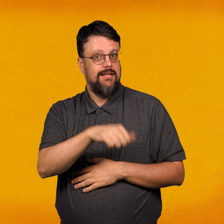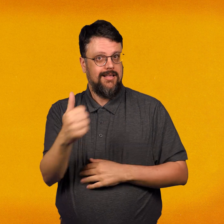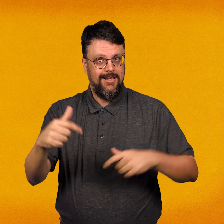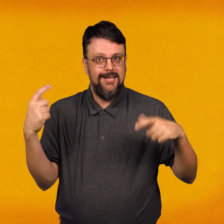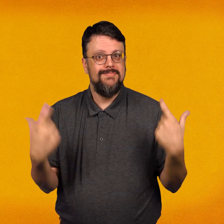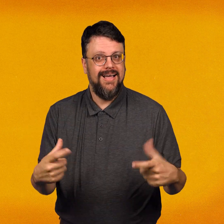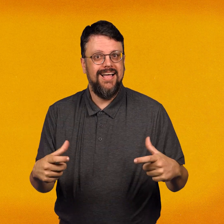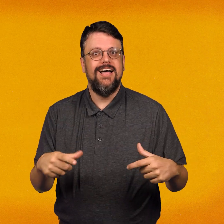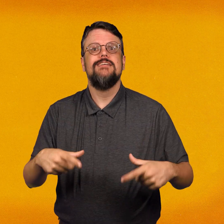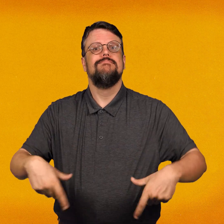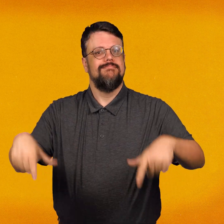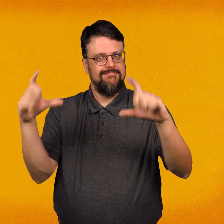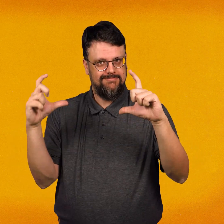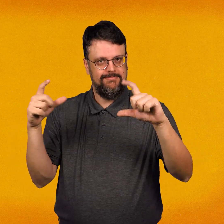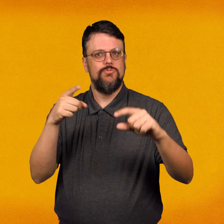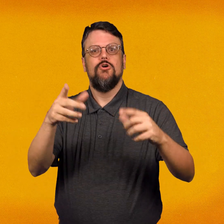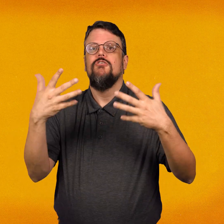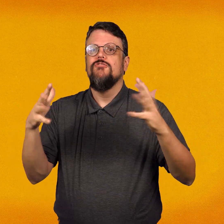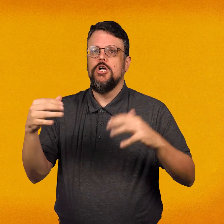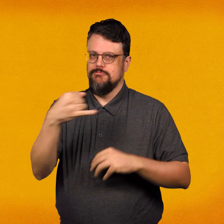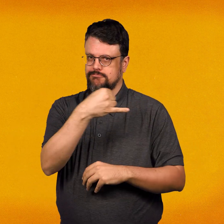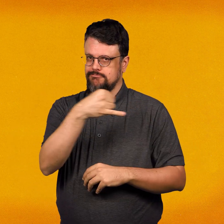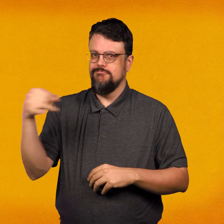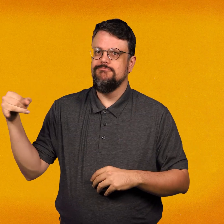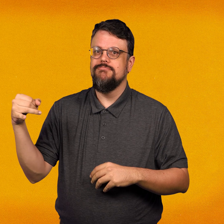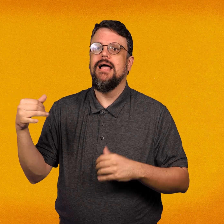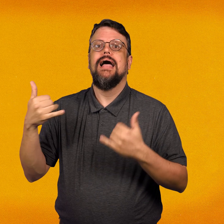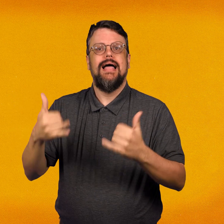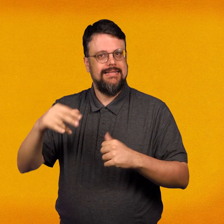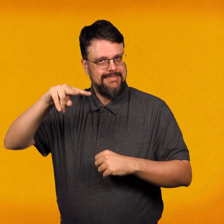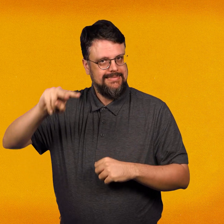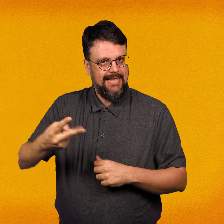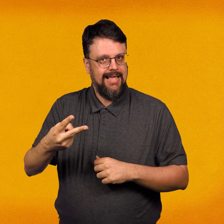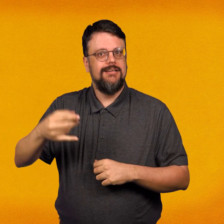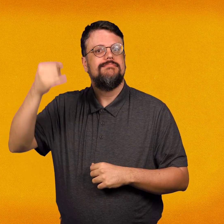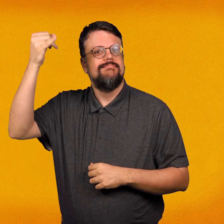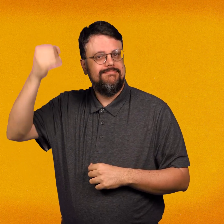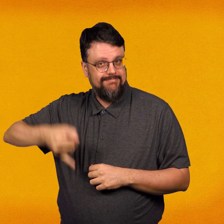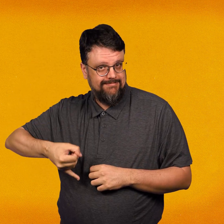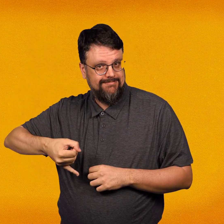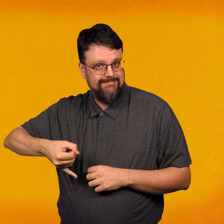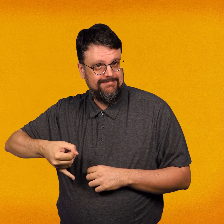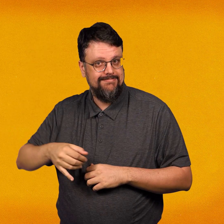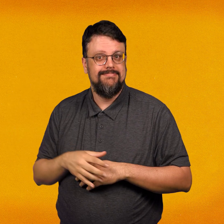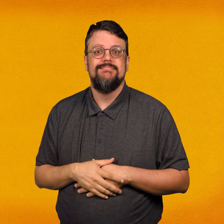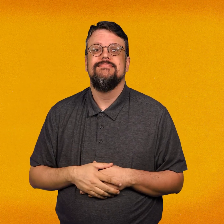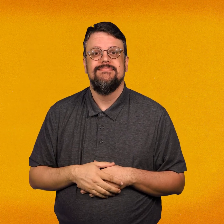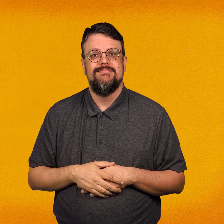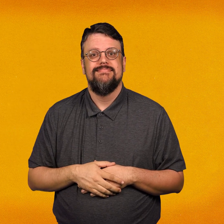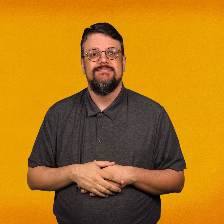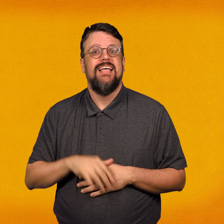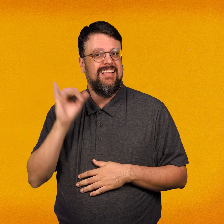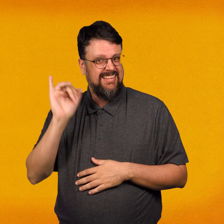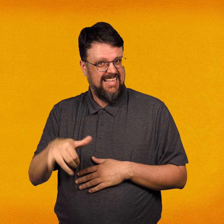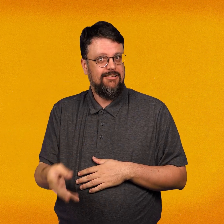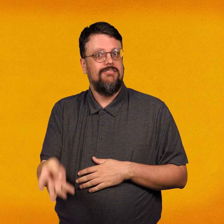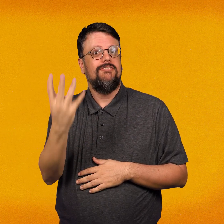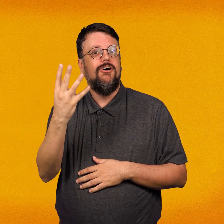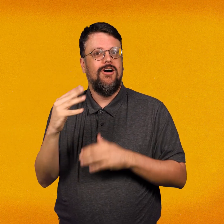On another plate, draw a second line from one edge to the other and through the center mark. Draw it so that